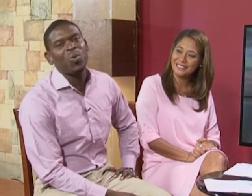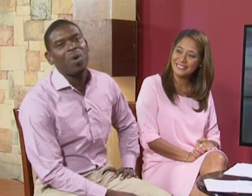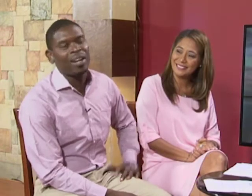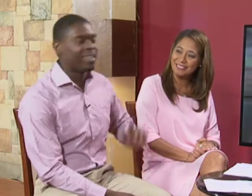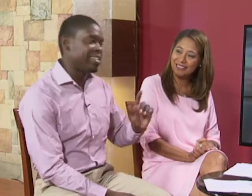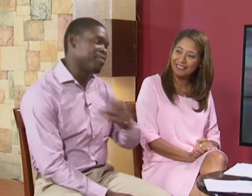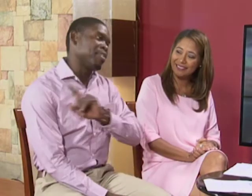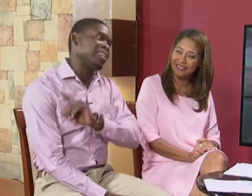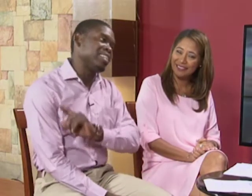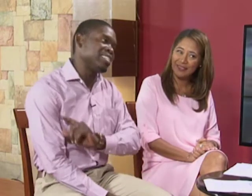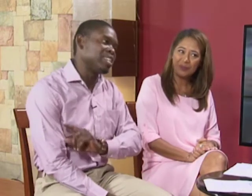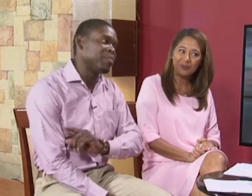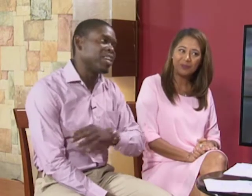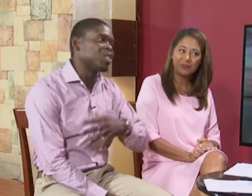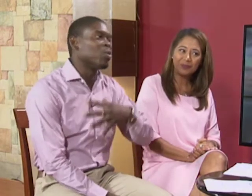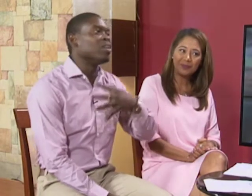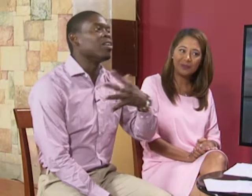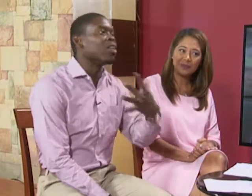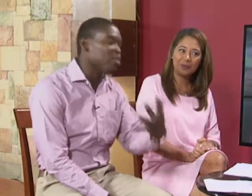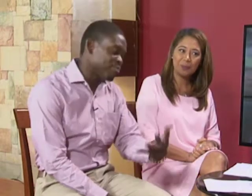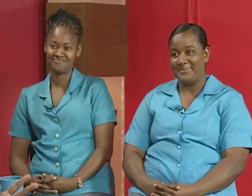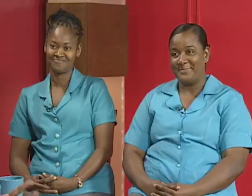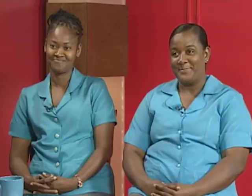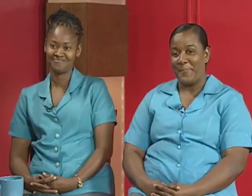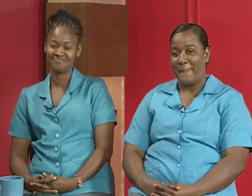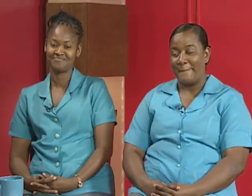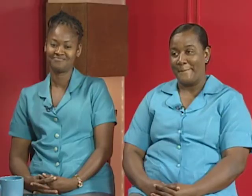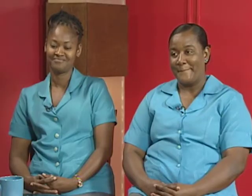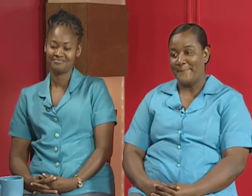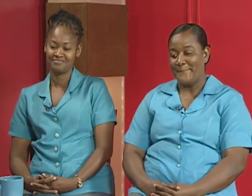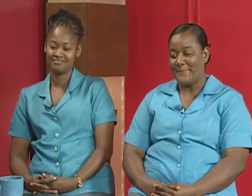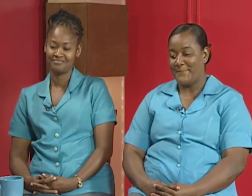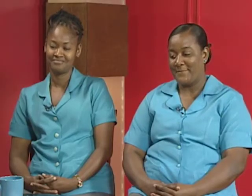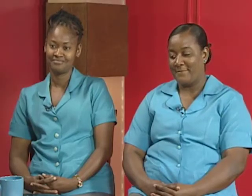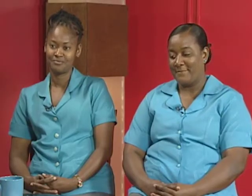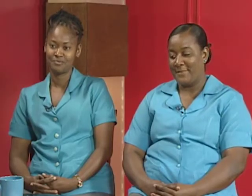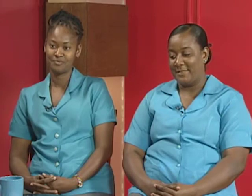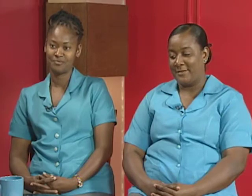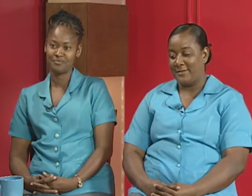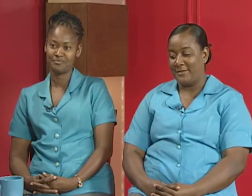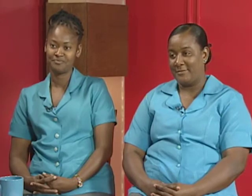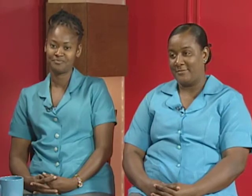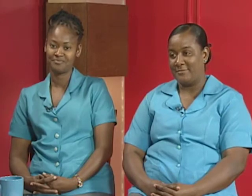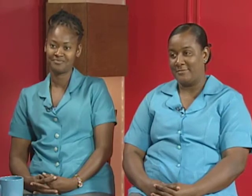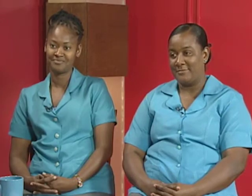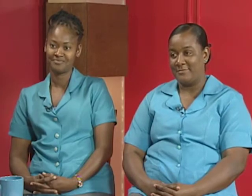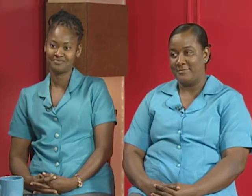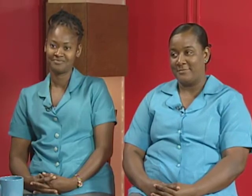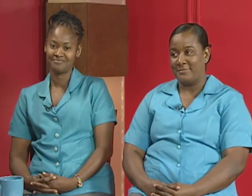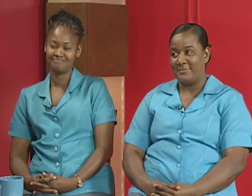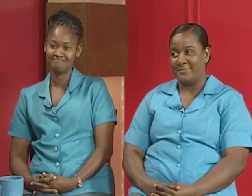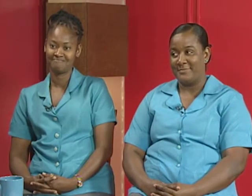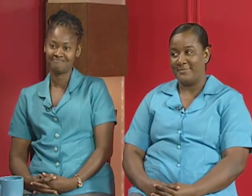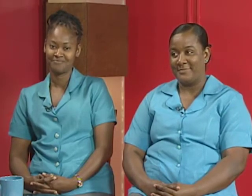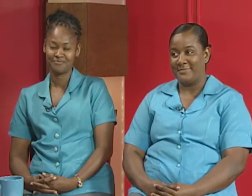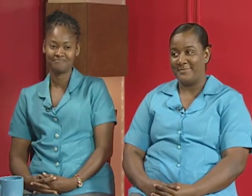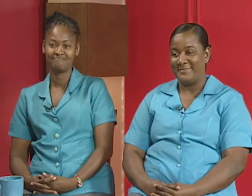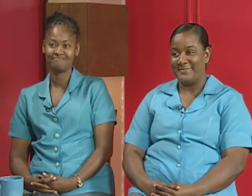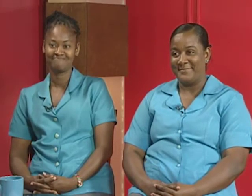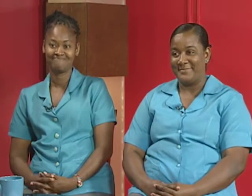definitely stepping into another comfort here in with us is none other than cecilia smith with of course a teacher there at silla marie